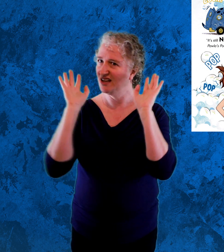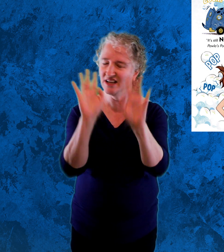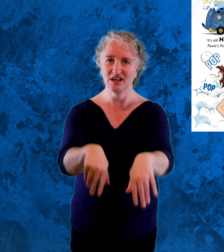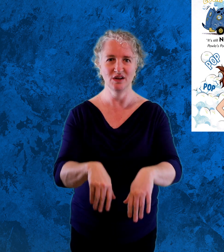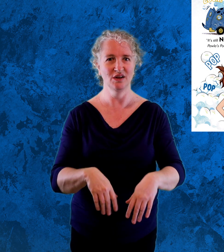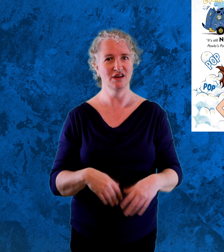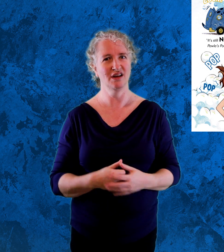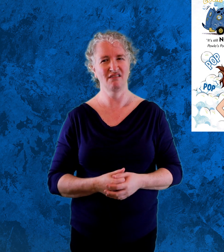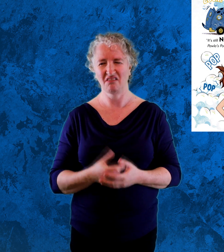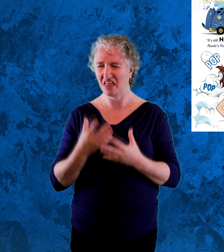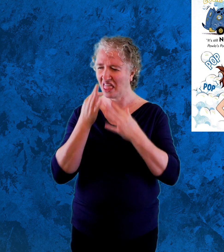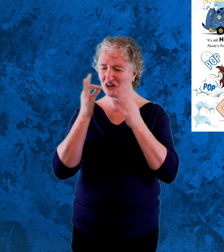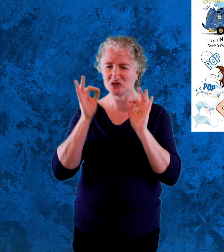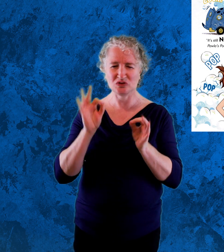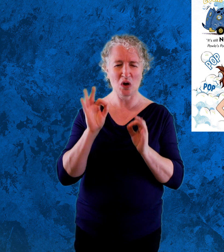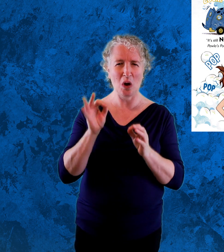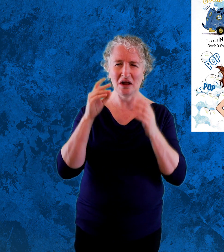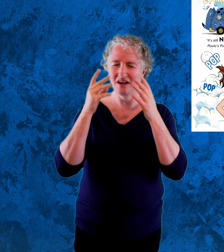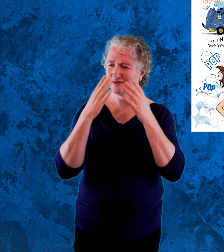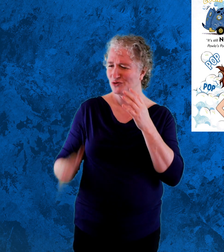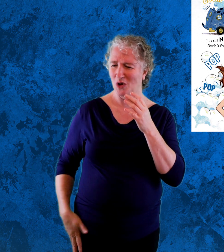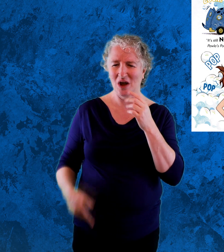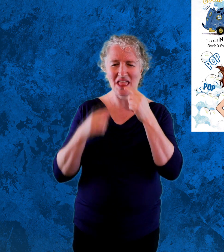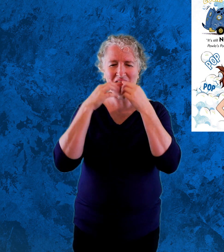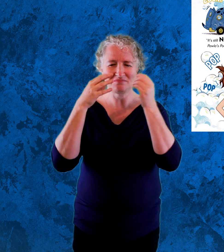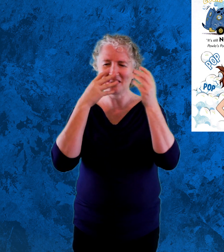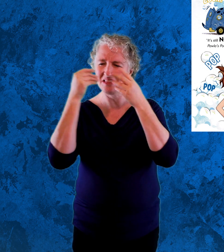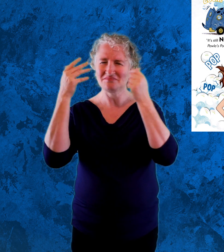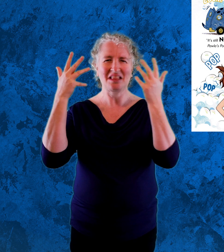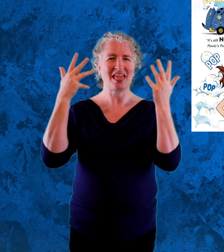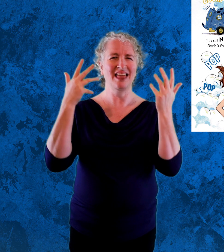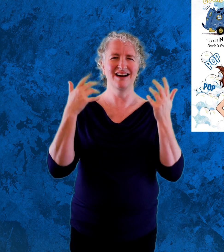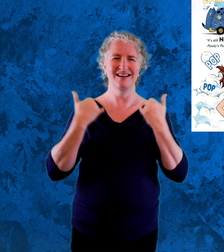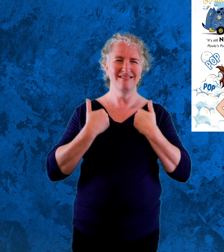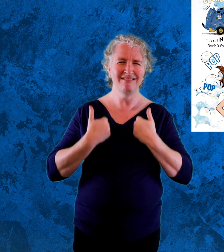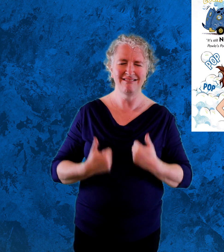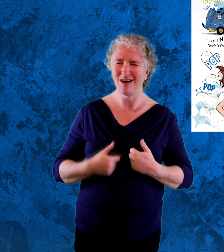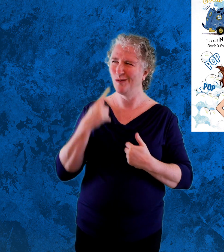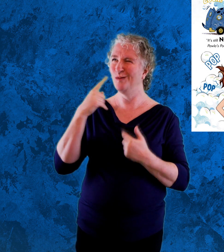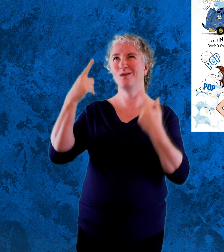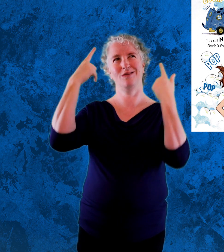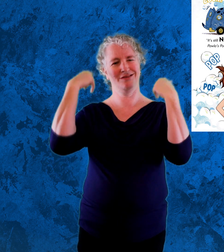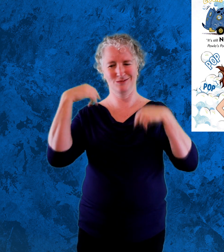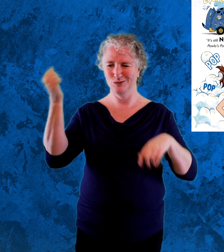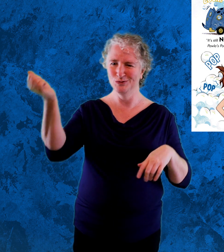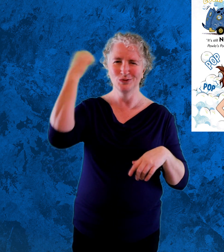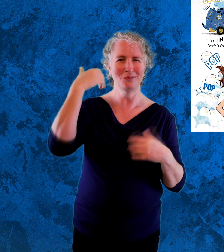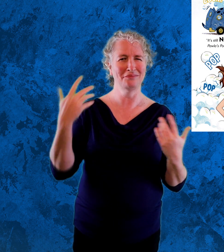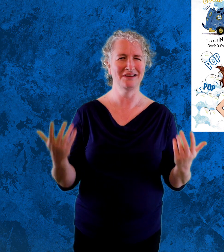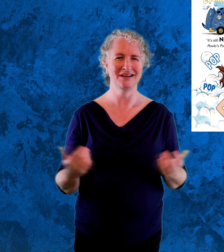Eww, we've got dog hair in our mouths and we look ridiculous, complained Ben. That was an